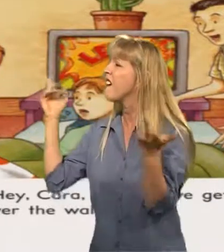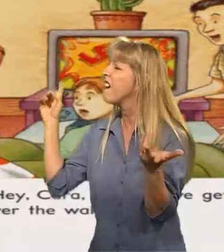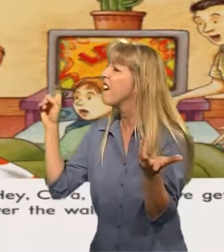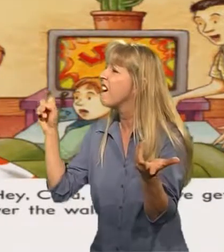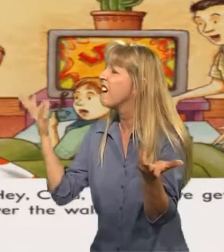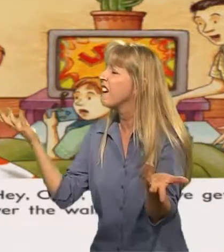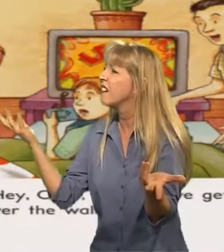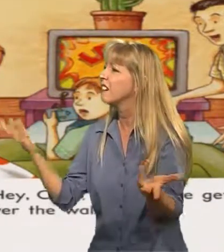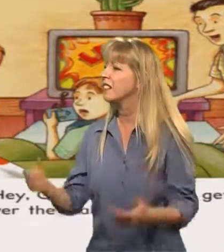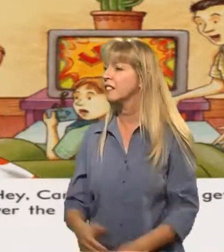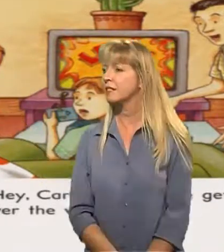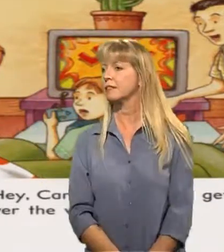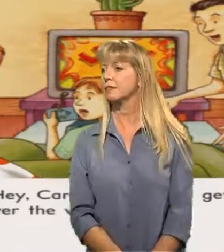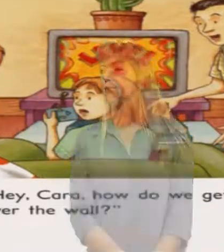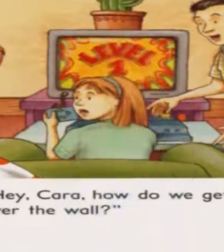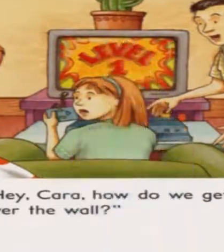Hey, Hey,